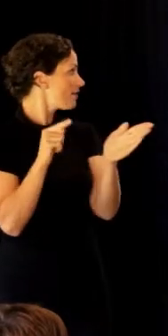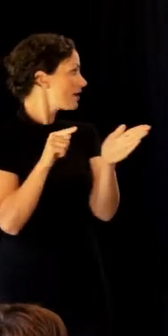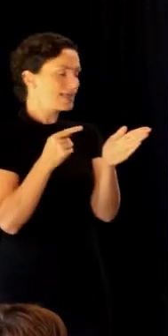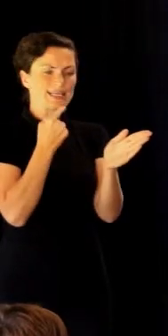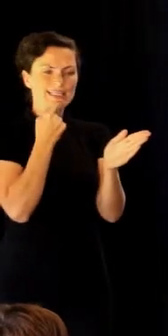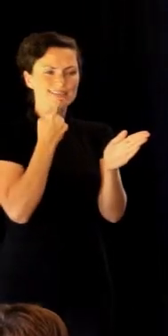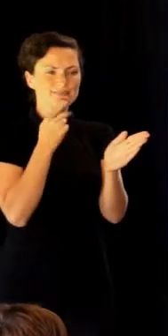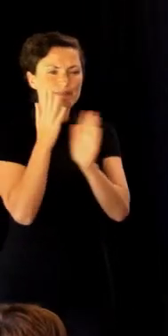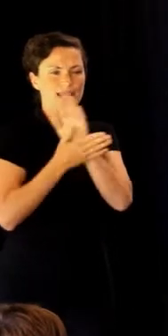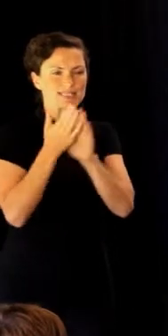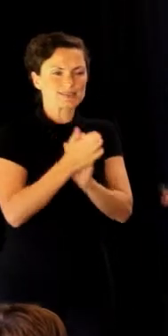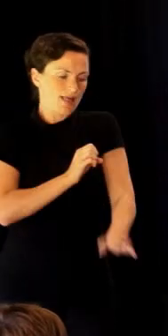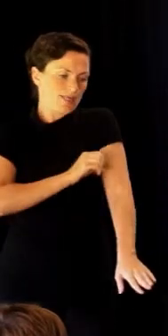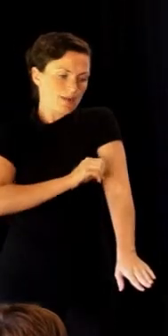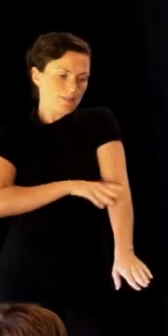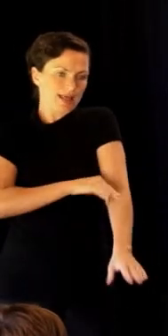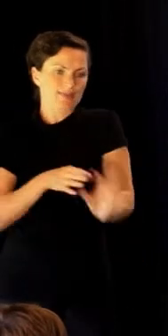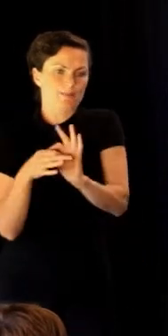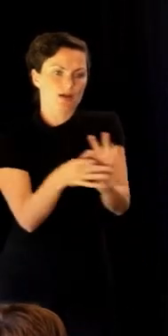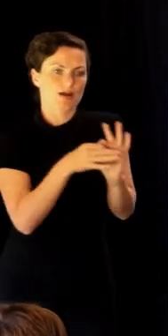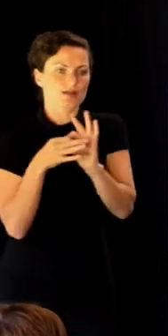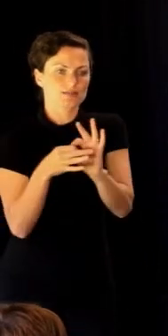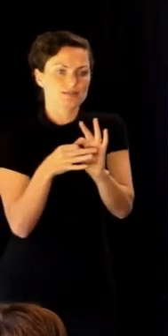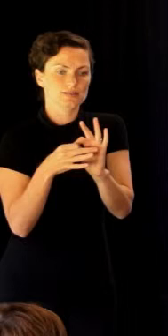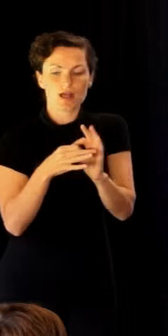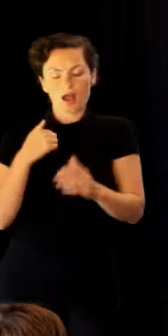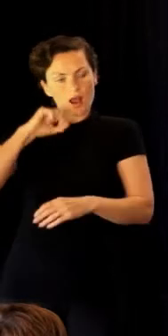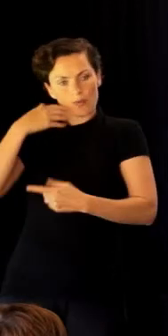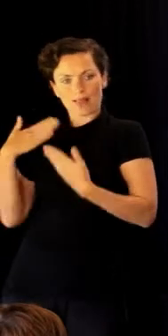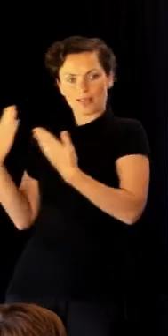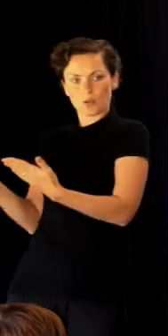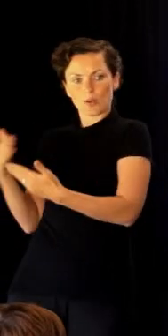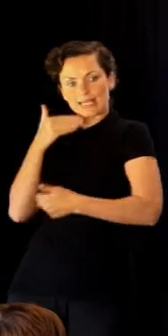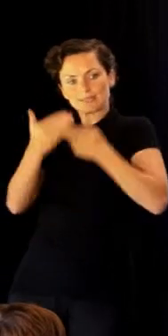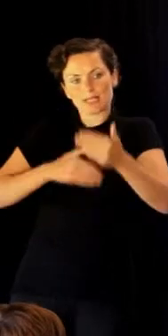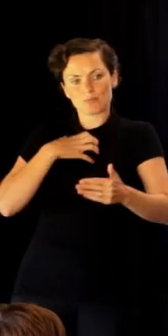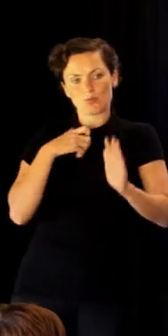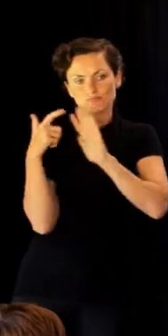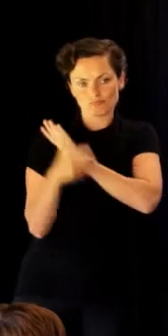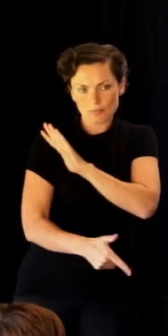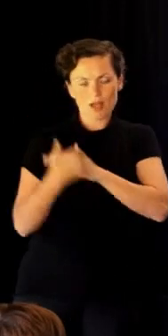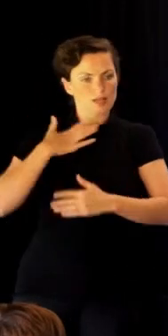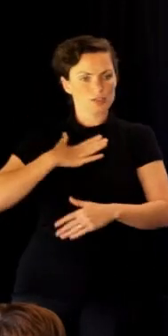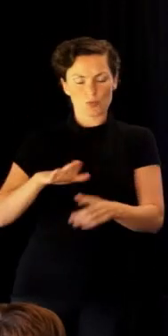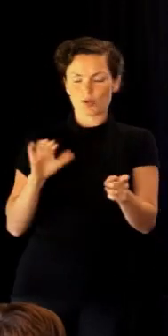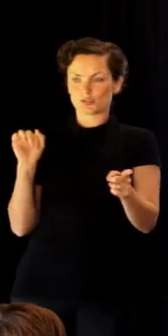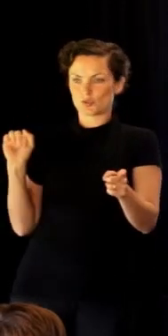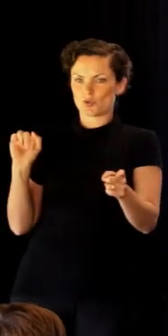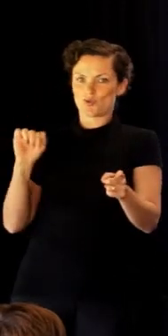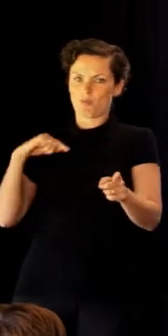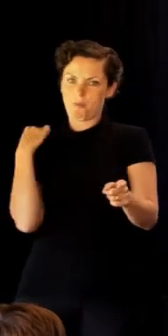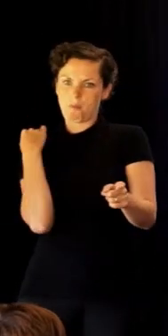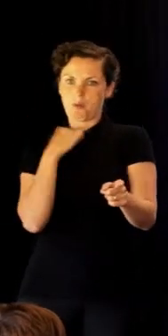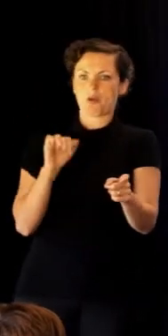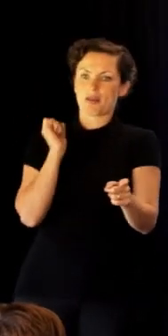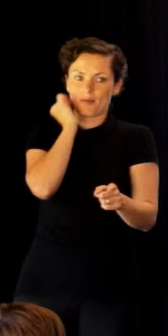the blood that binds, and I will let patients explain that in great more detail. I don't want to murder the Māori language any